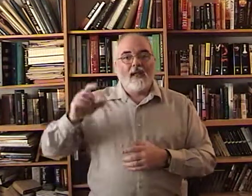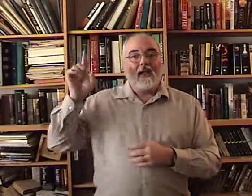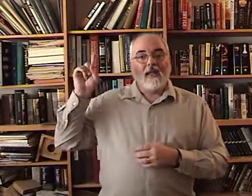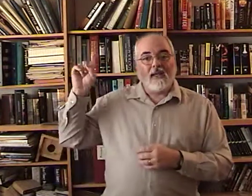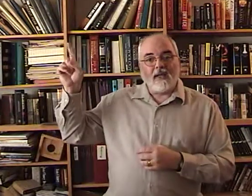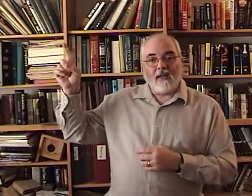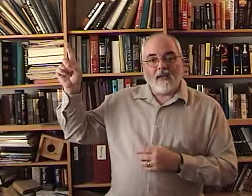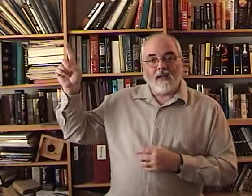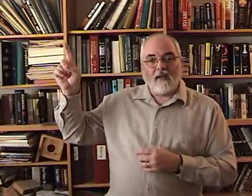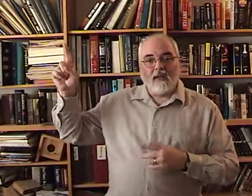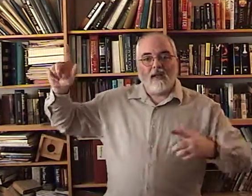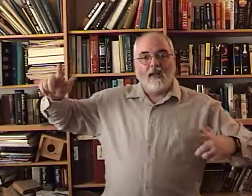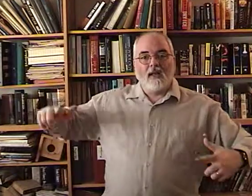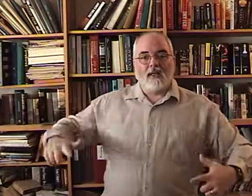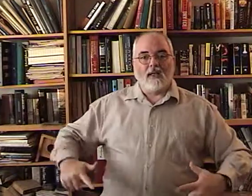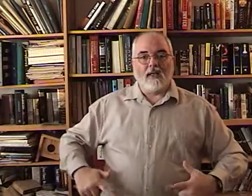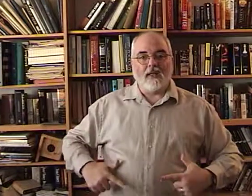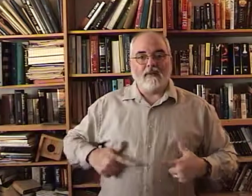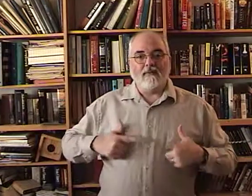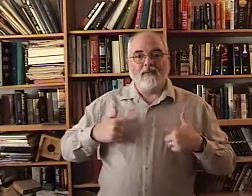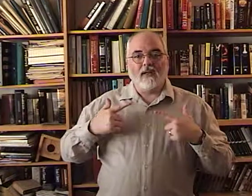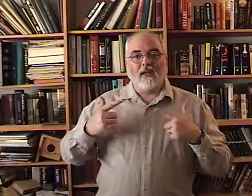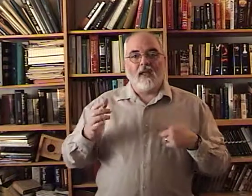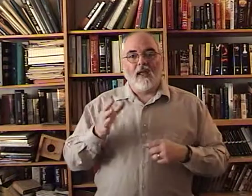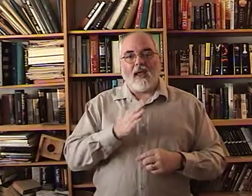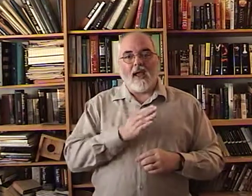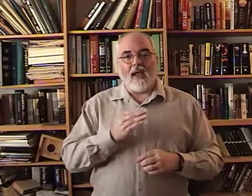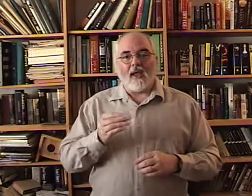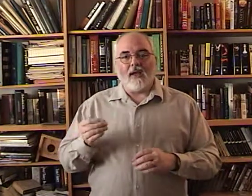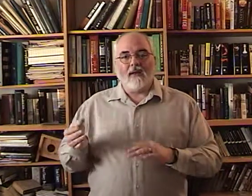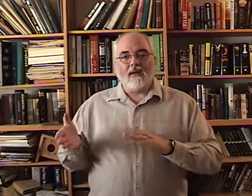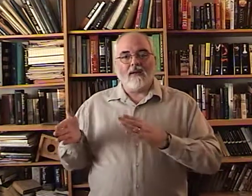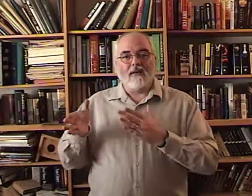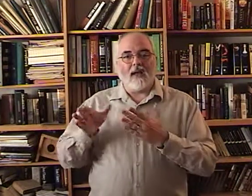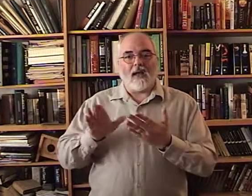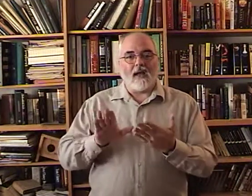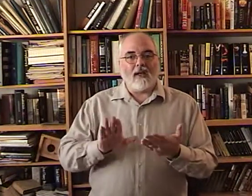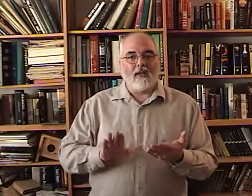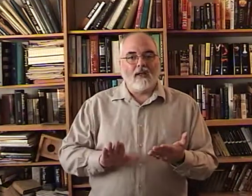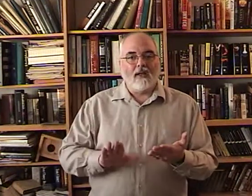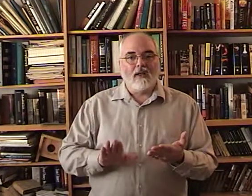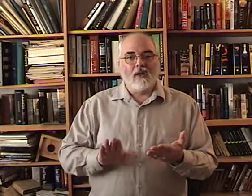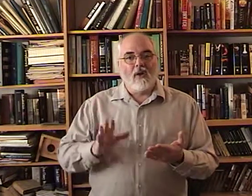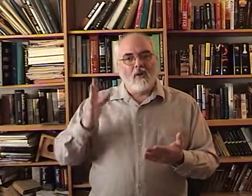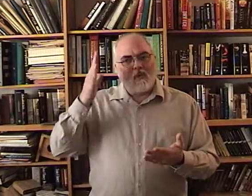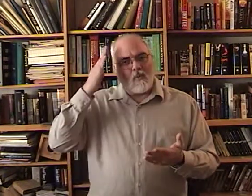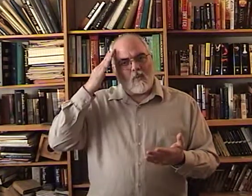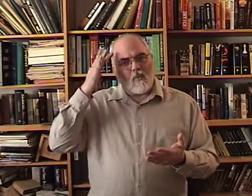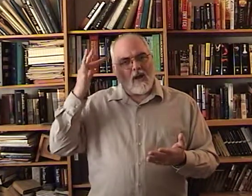He lived and died. Why?